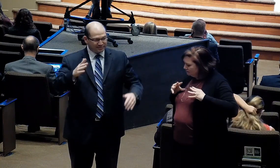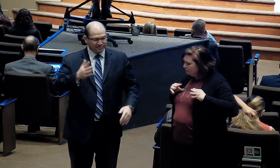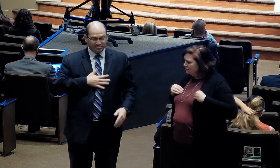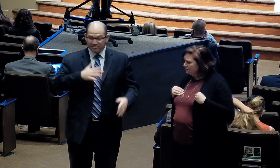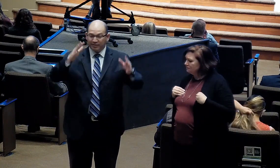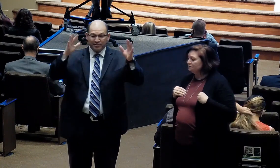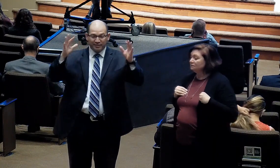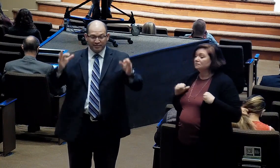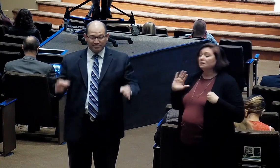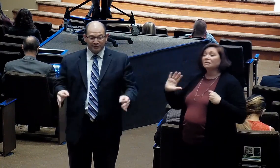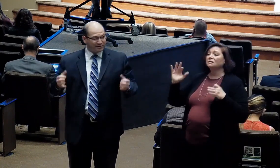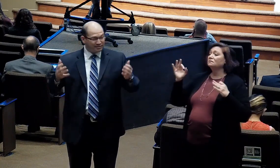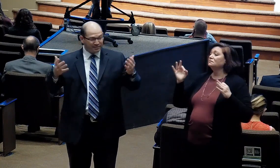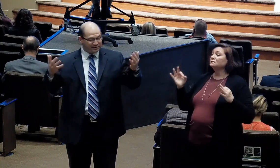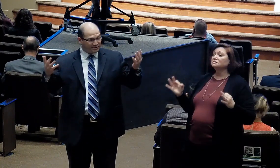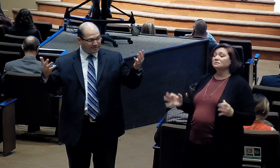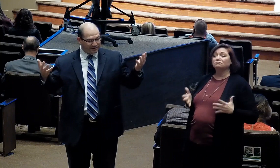My verdict,